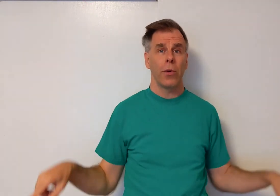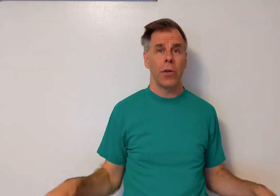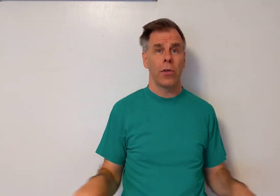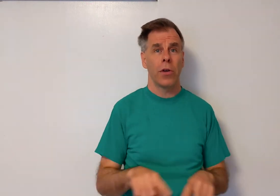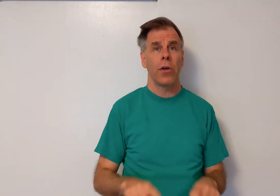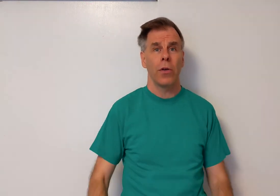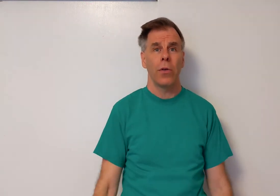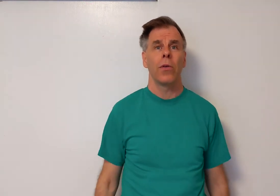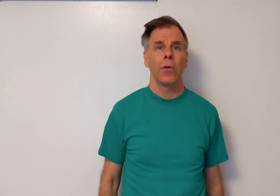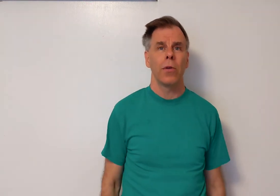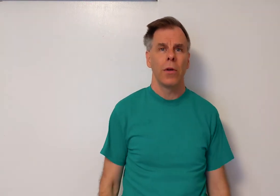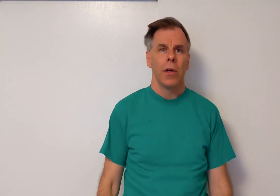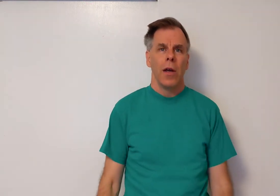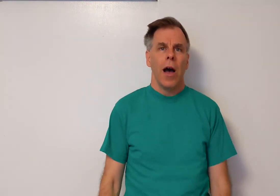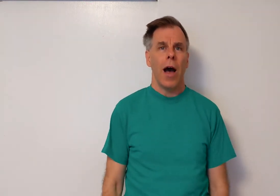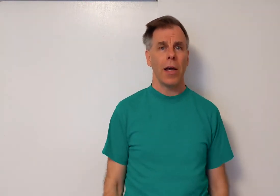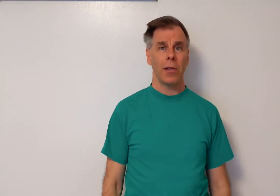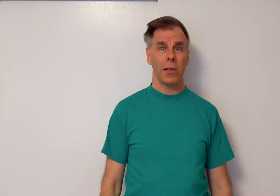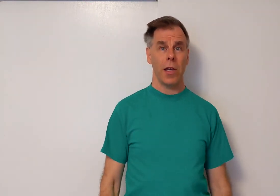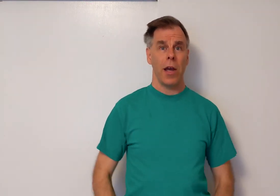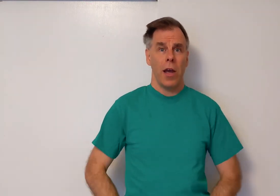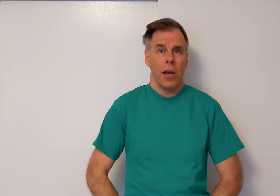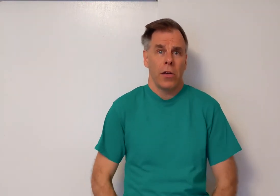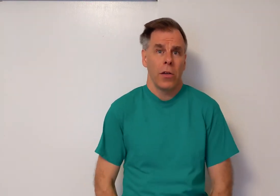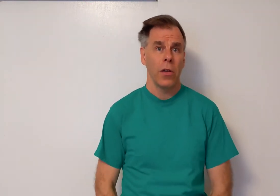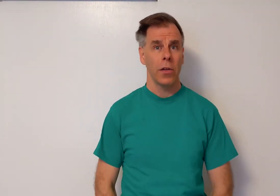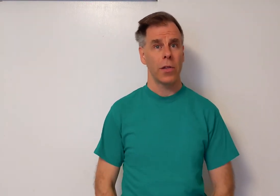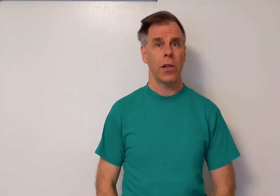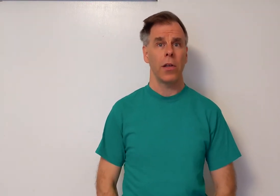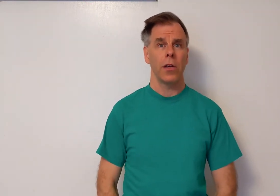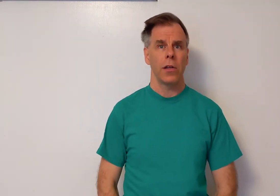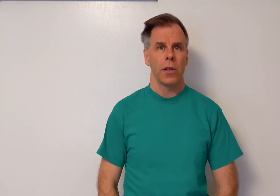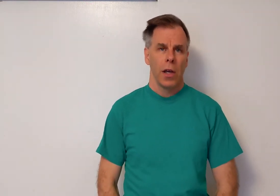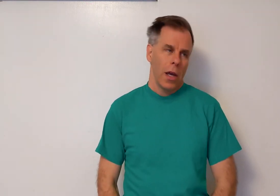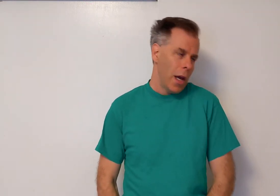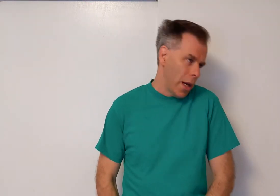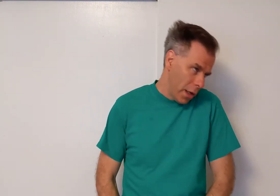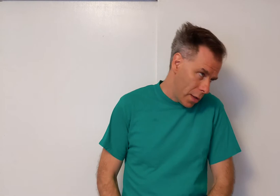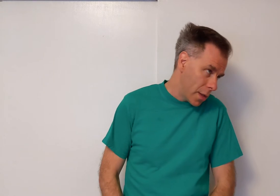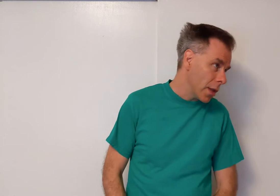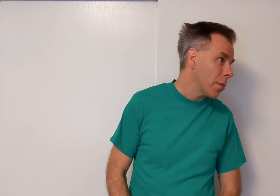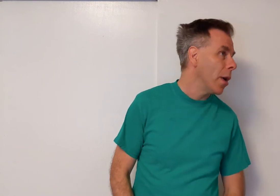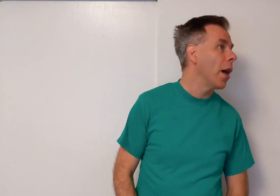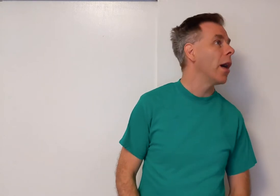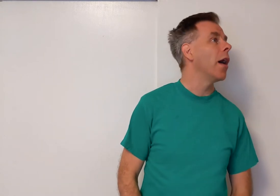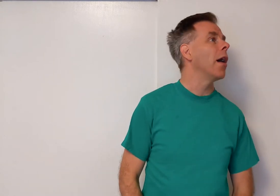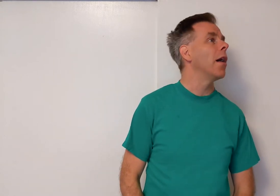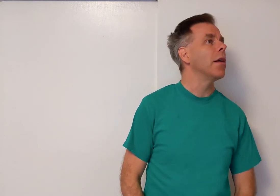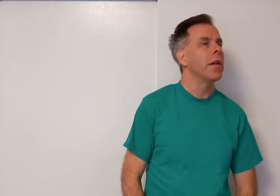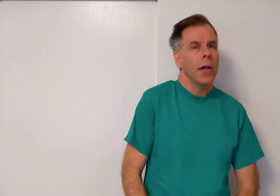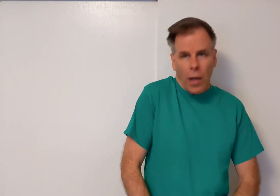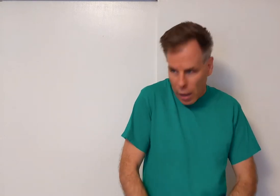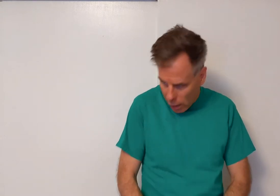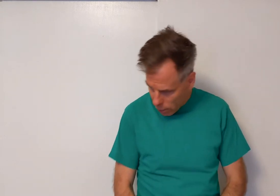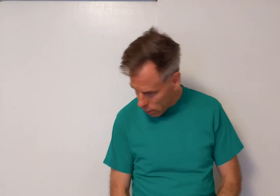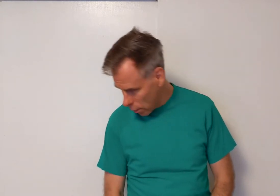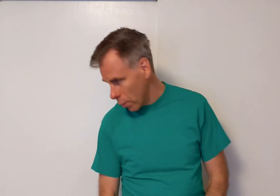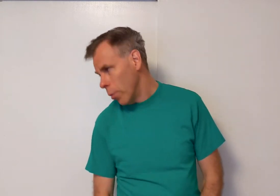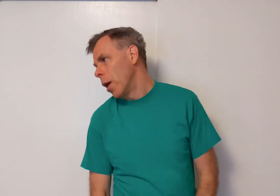window. I stand on the seat and I stick my head. I stick my